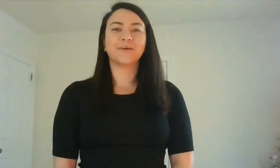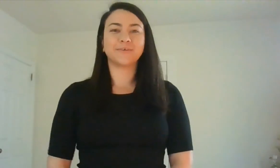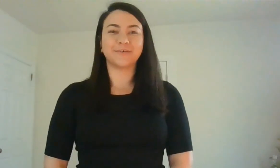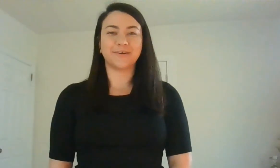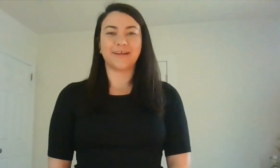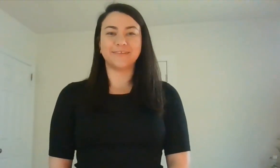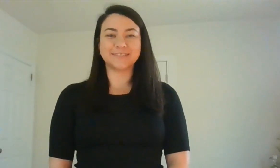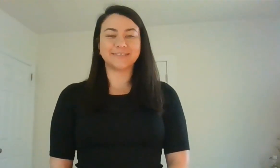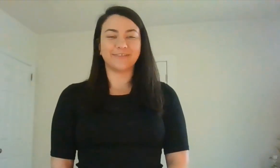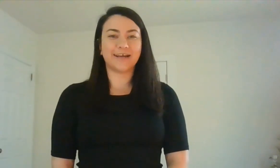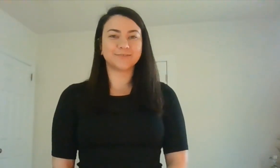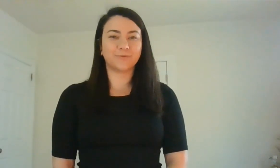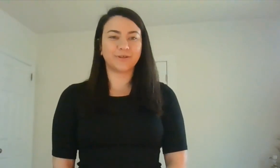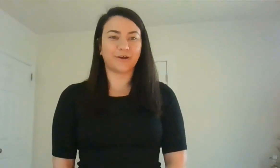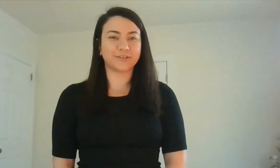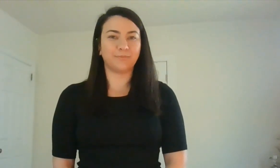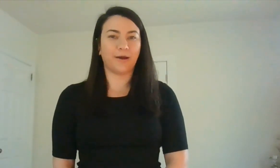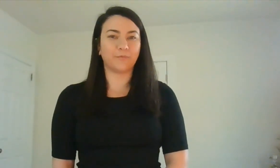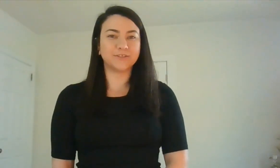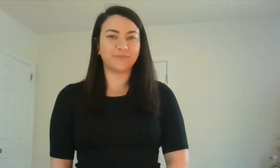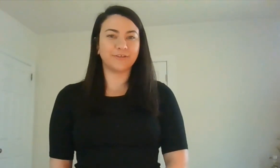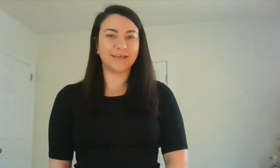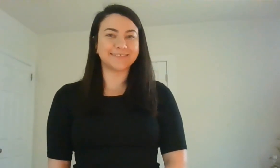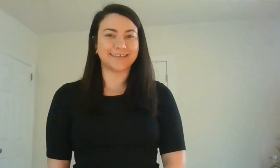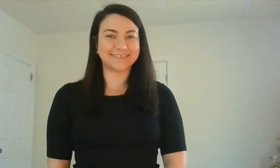Good. And this is the last one we talked about. Which feeling is this?